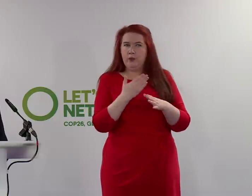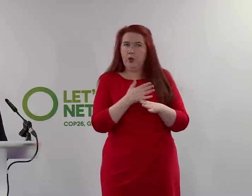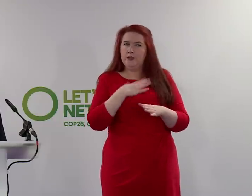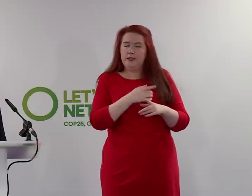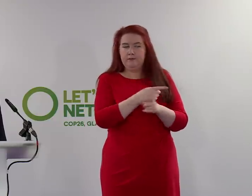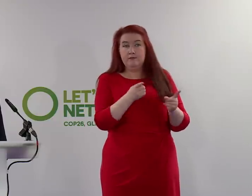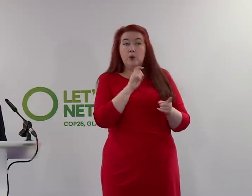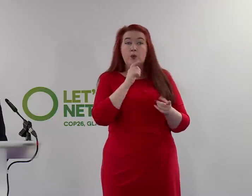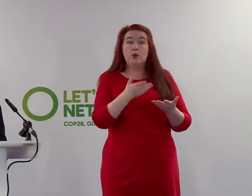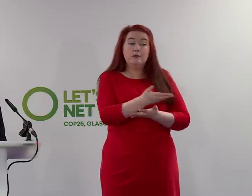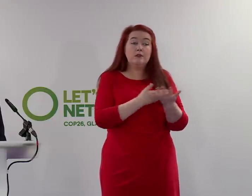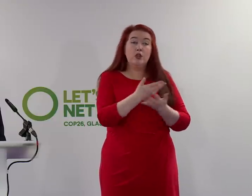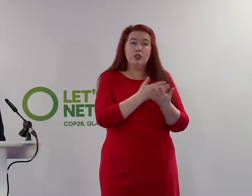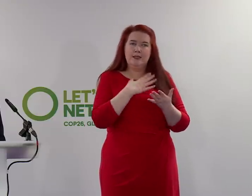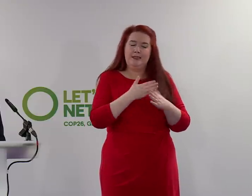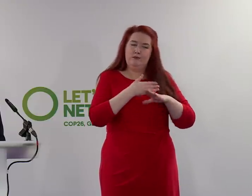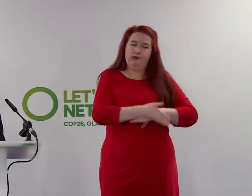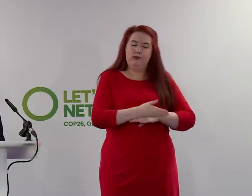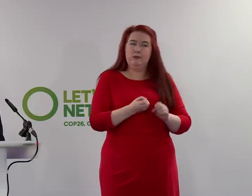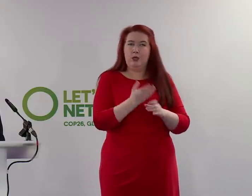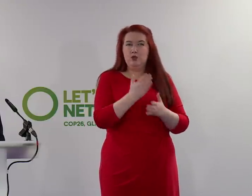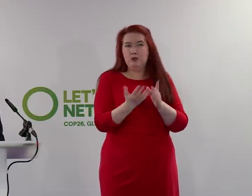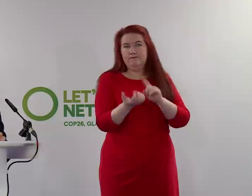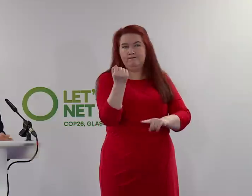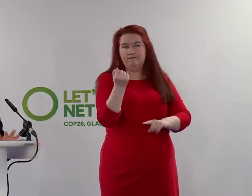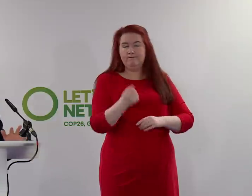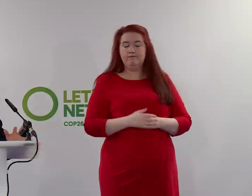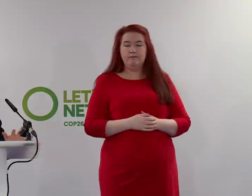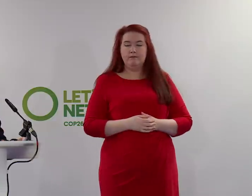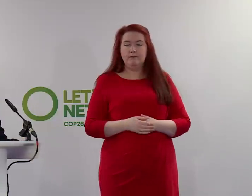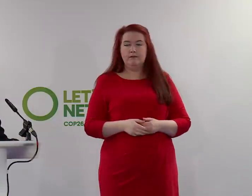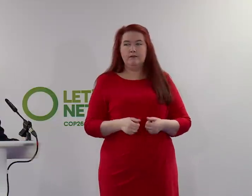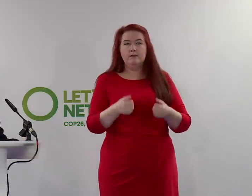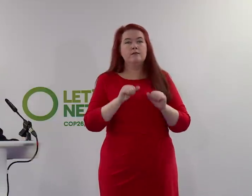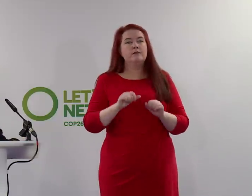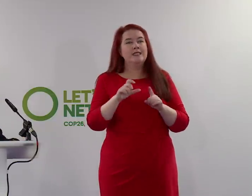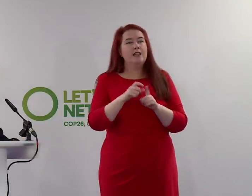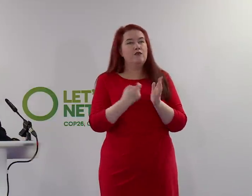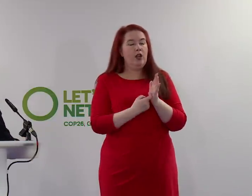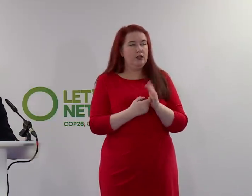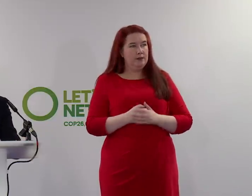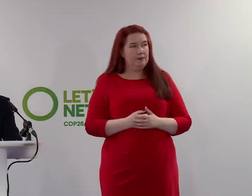negotiating table to make sure that that happens. Chris McCall from the Daily Record, who is in the room.